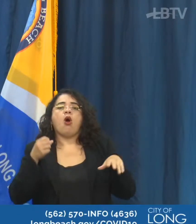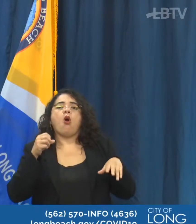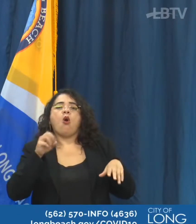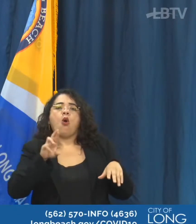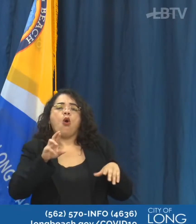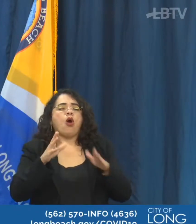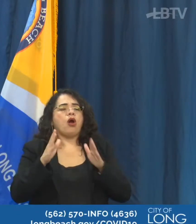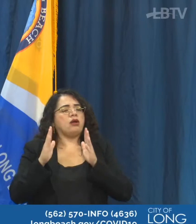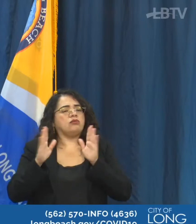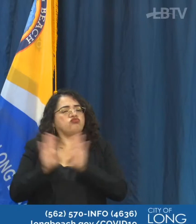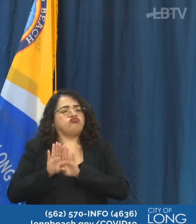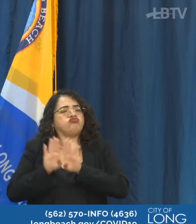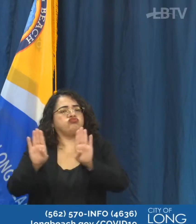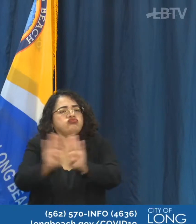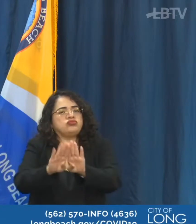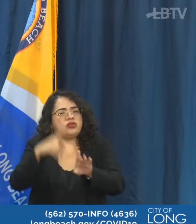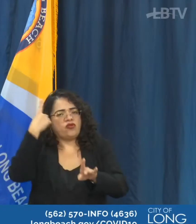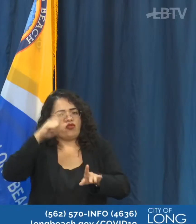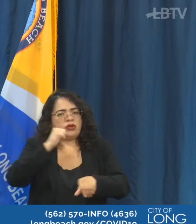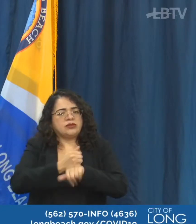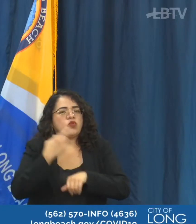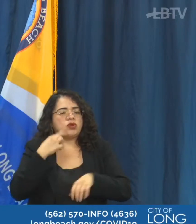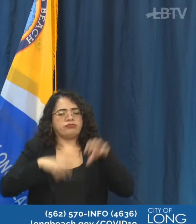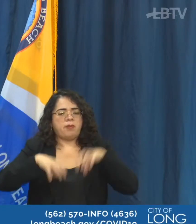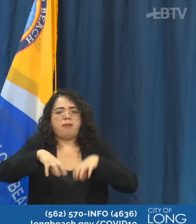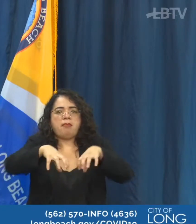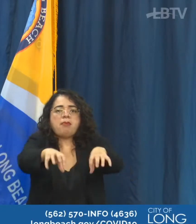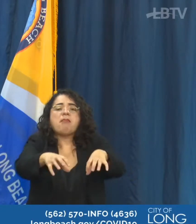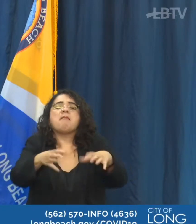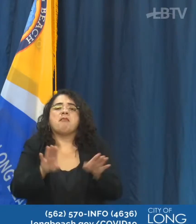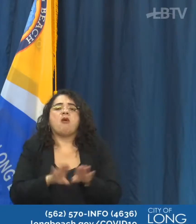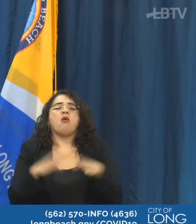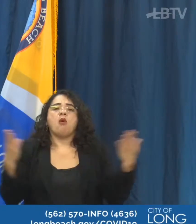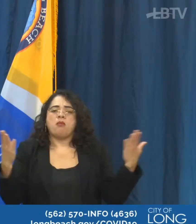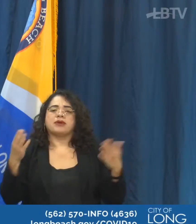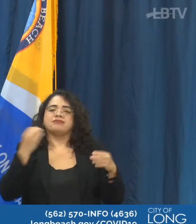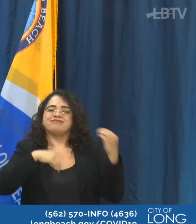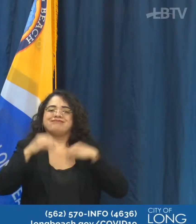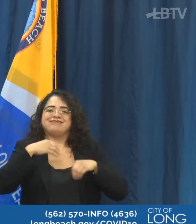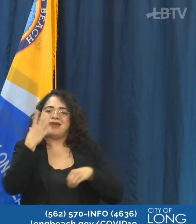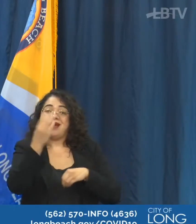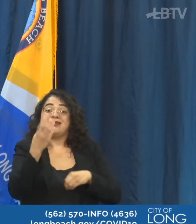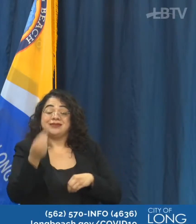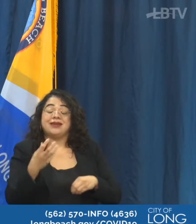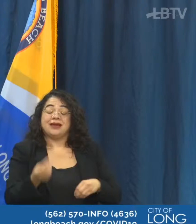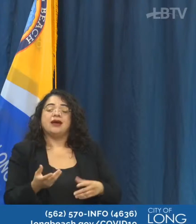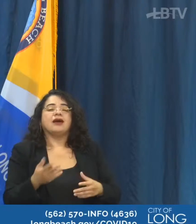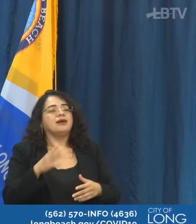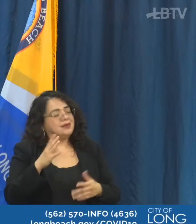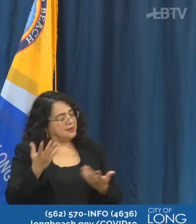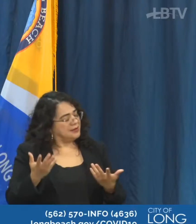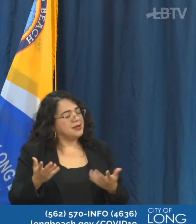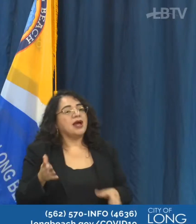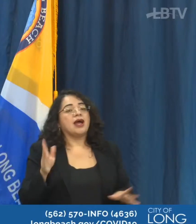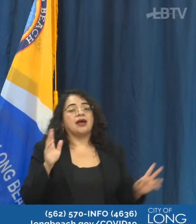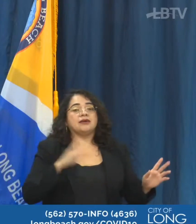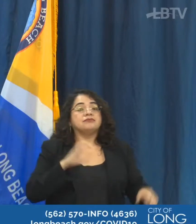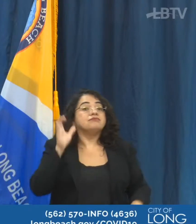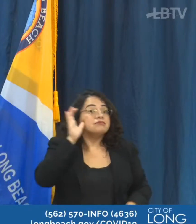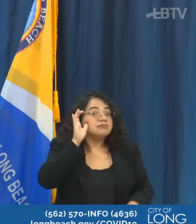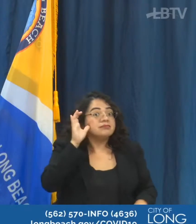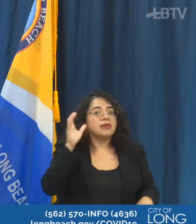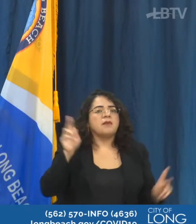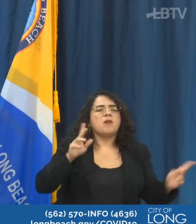So they are looking at that issue specifically. We've heard loud and clear that folks want more outdoor recreation spaces